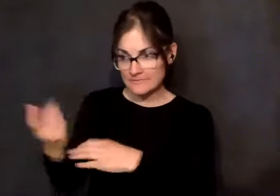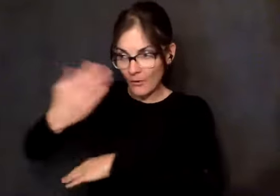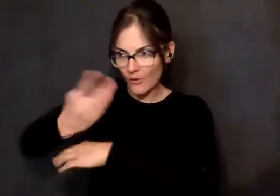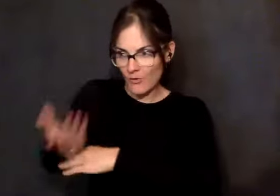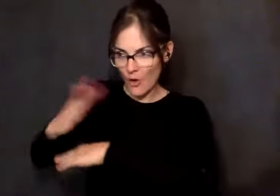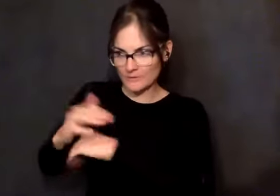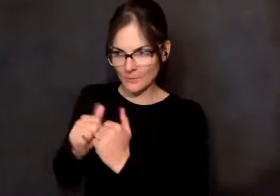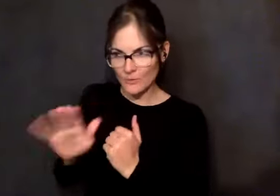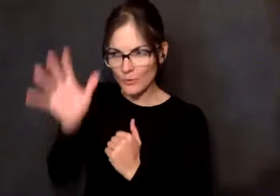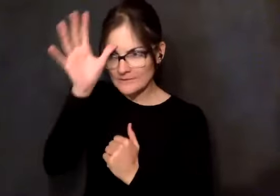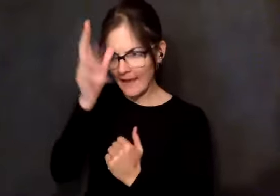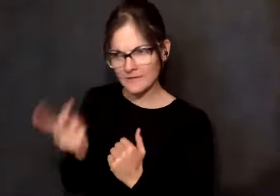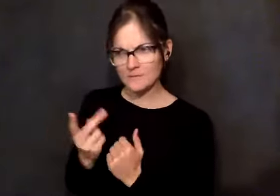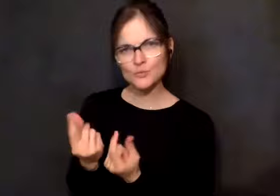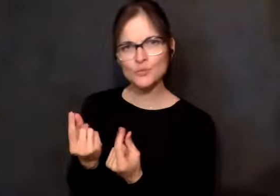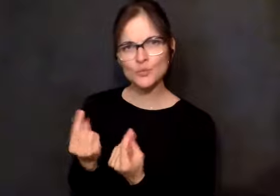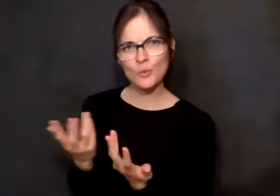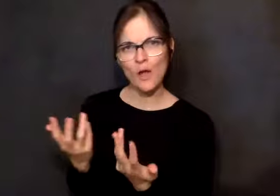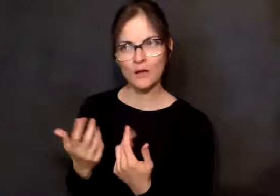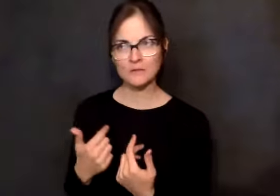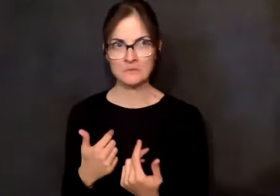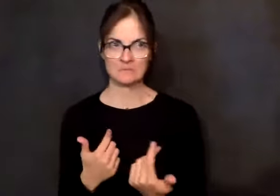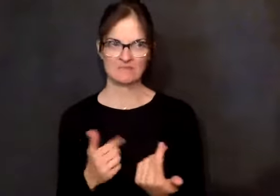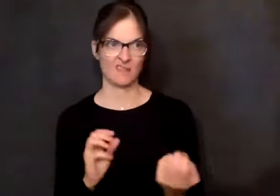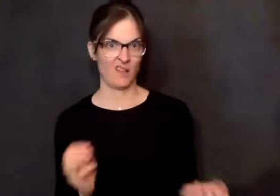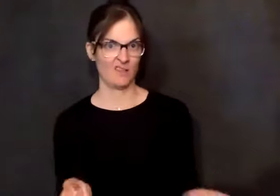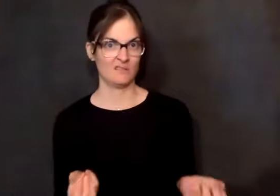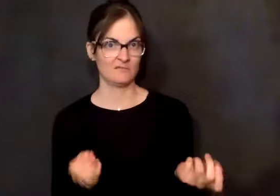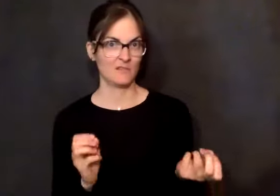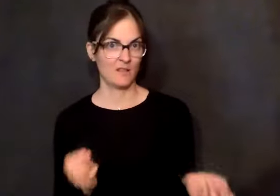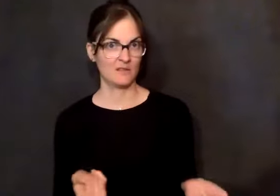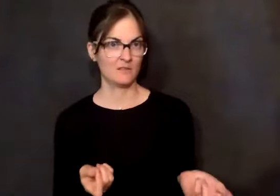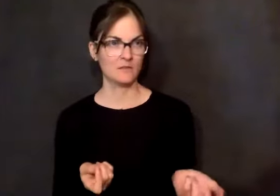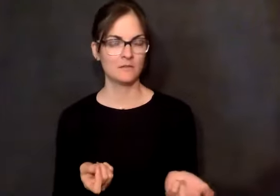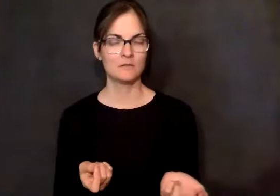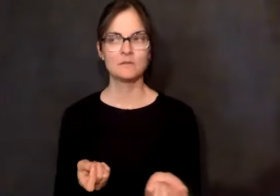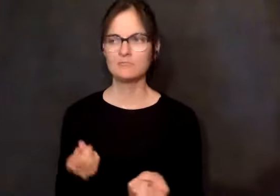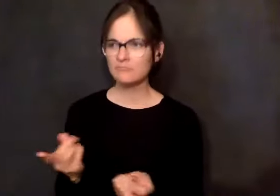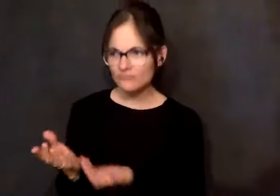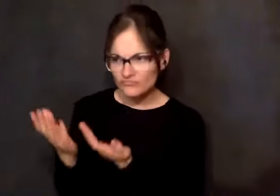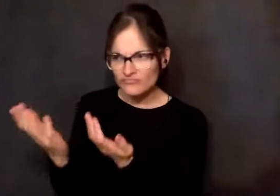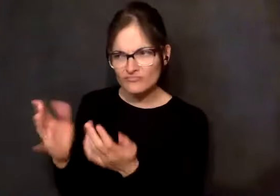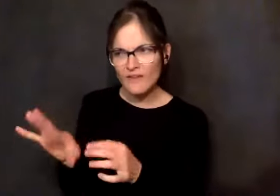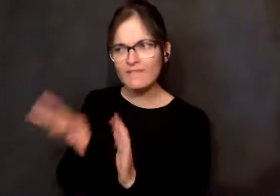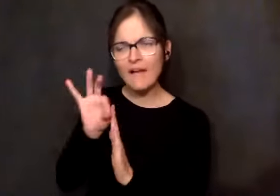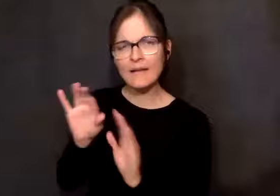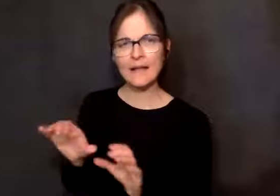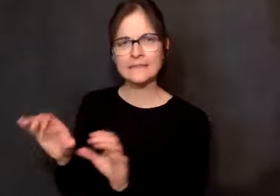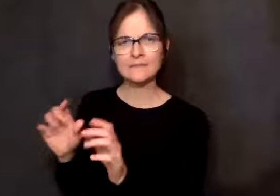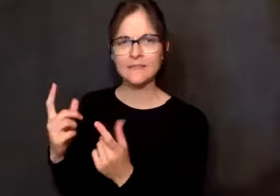said, well, why don't you start doing something together, father and son? I said, well, that's a pretty good idea. So I suggested that